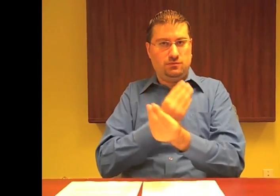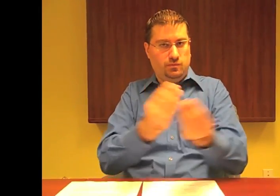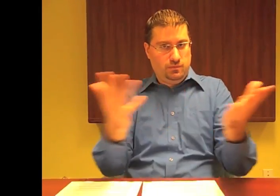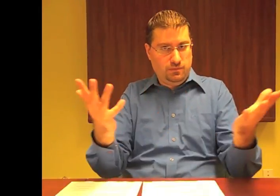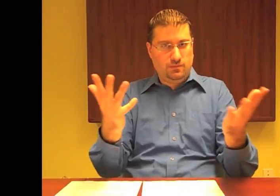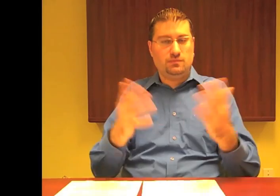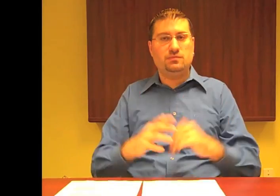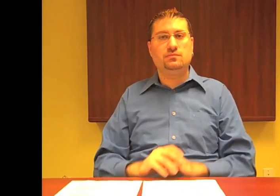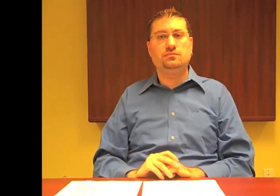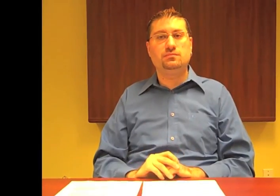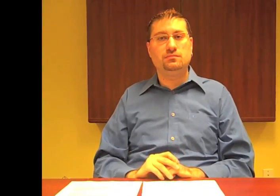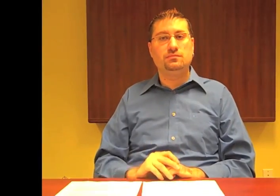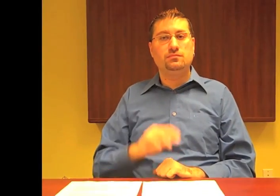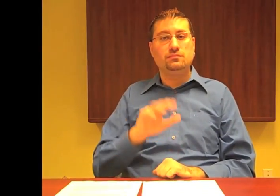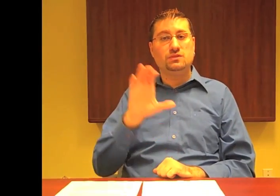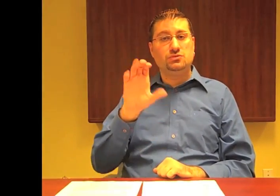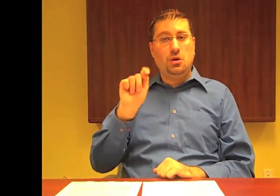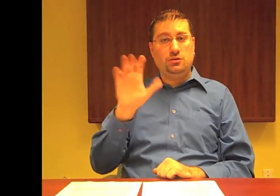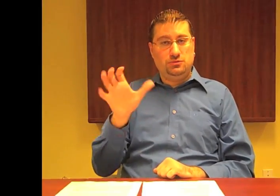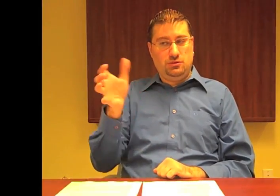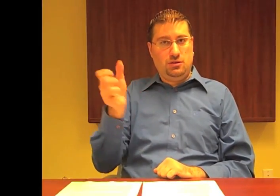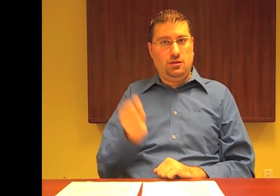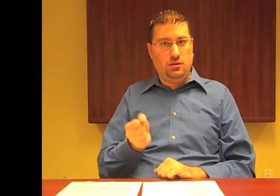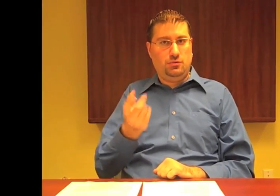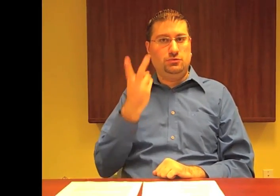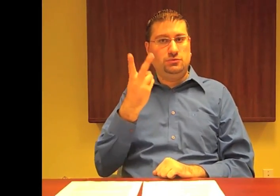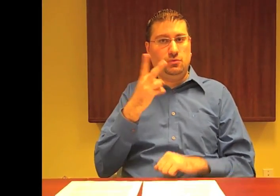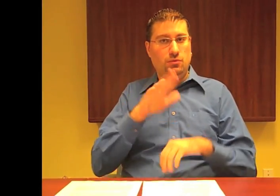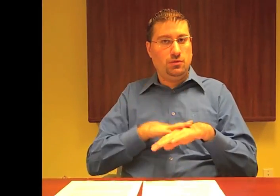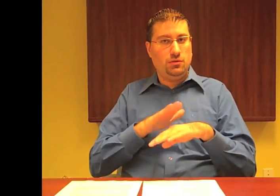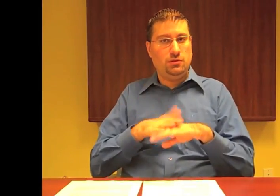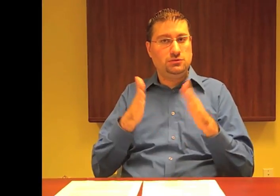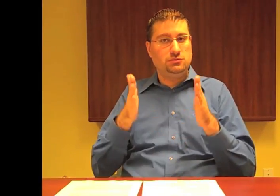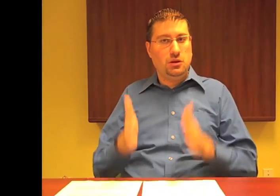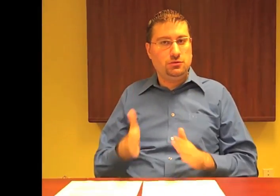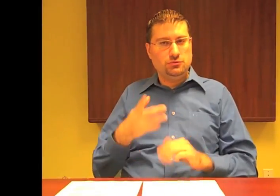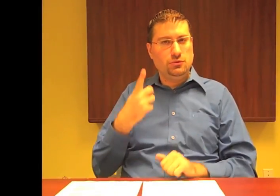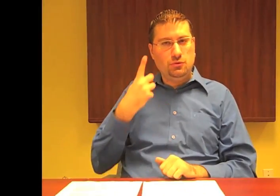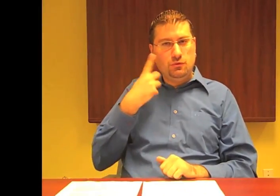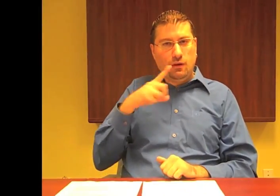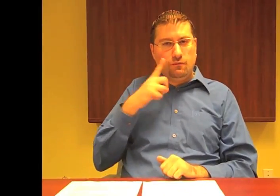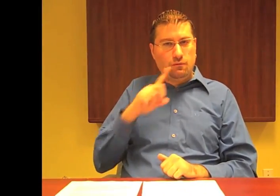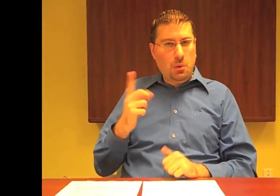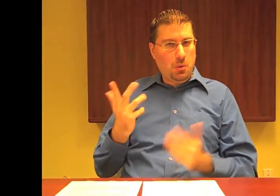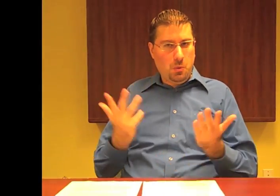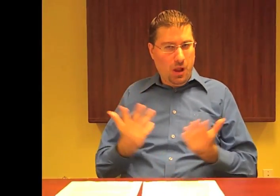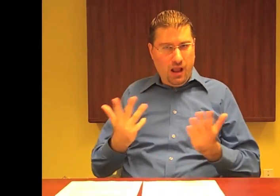explained their approach of hiring consultants to conduct studies of two important areas,